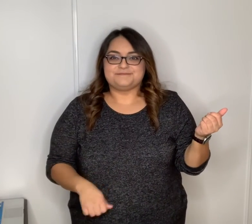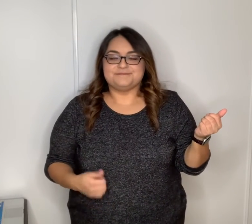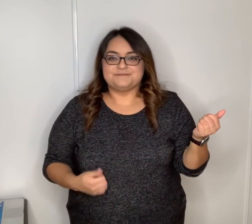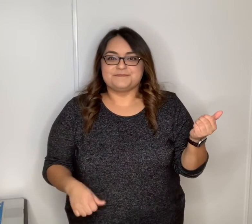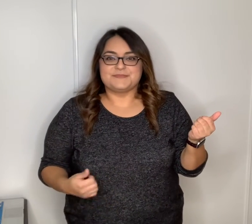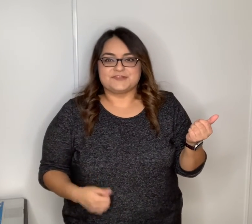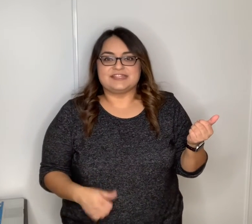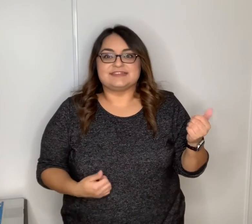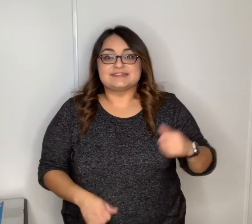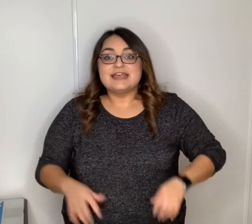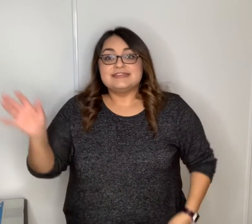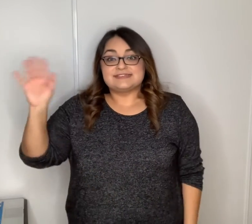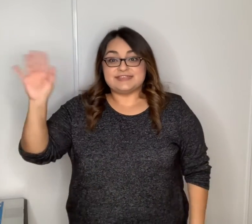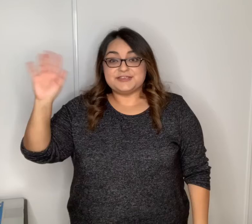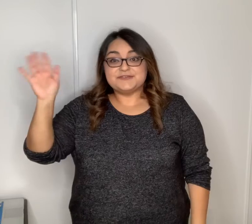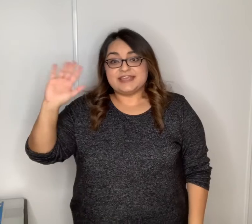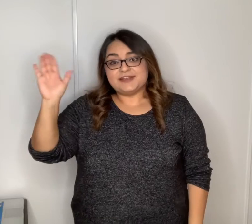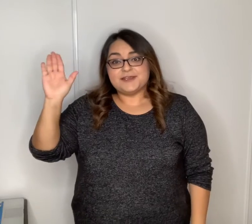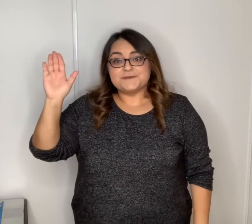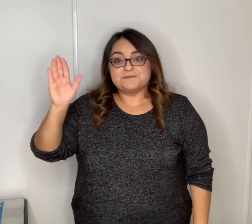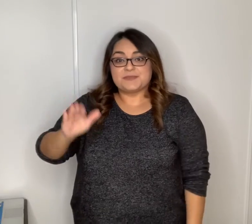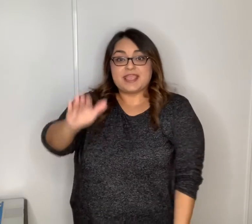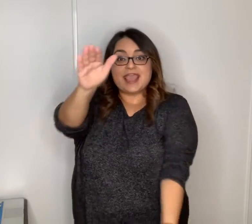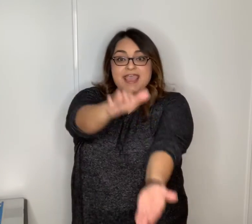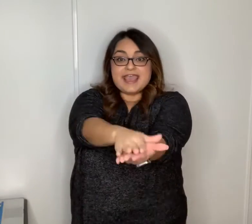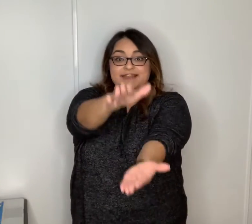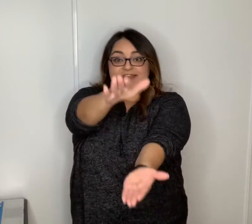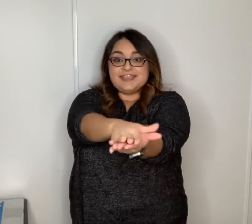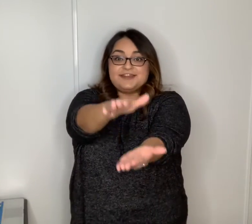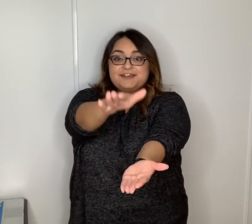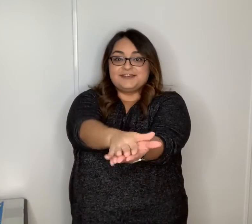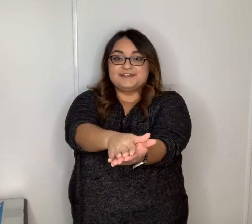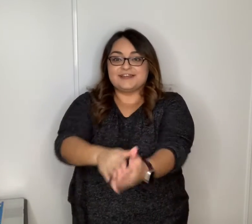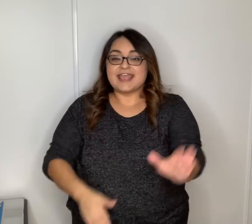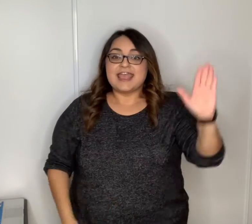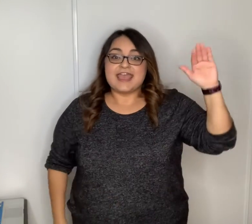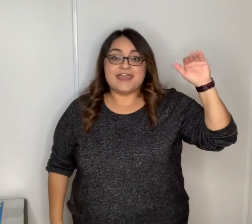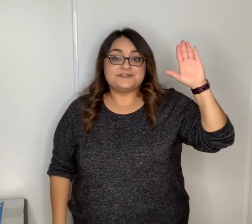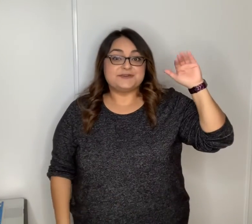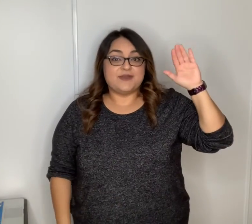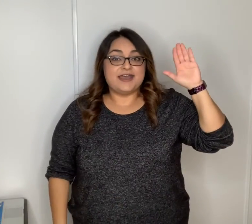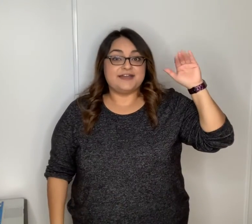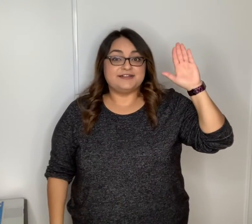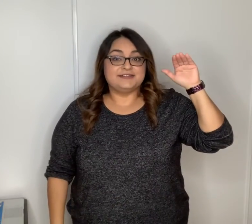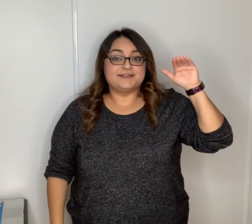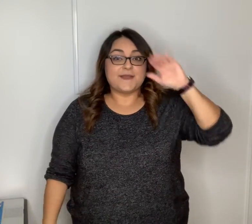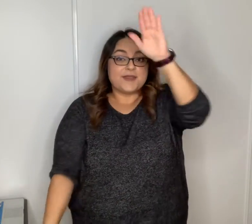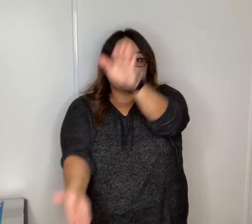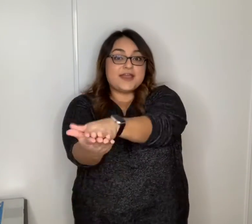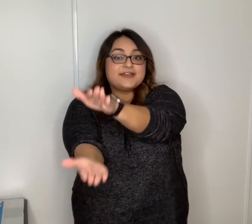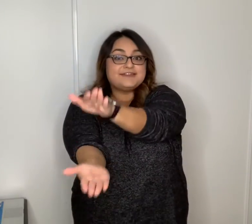see this see you later alligator after a while crocodile